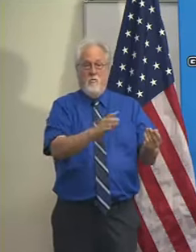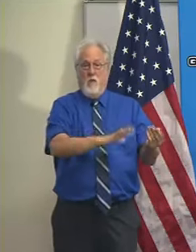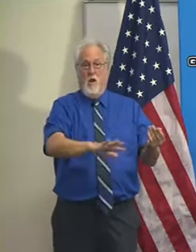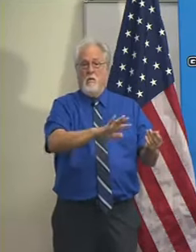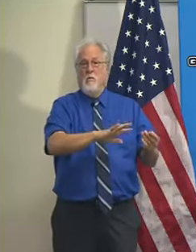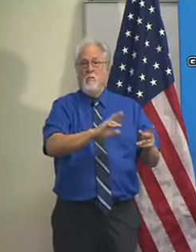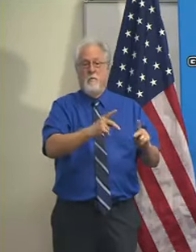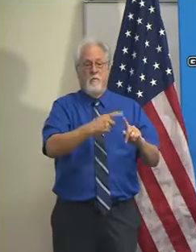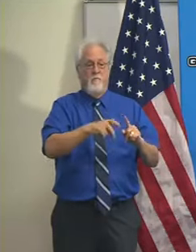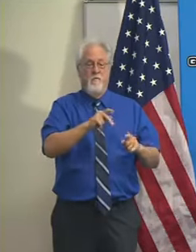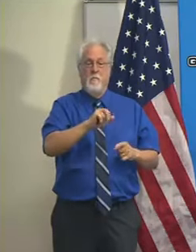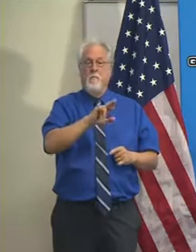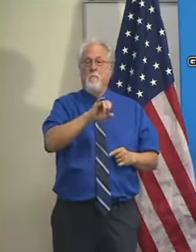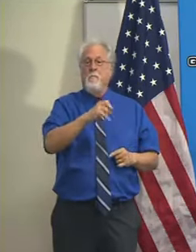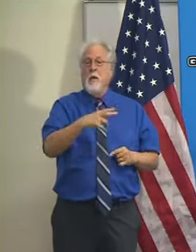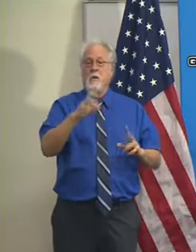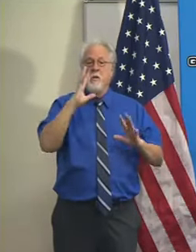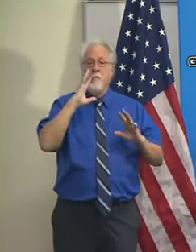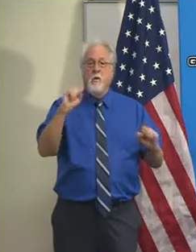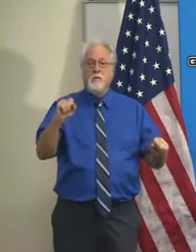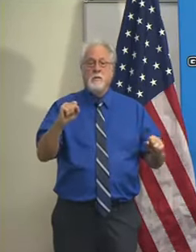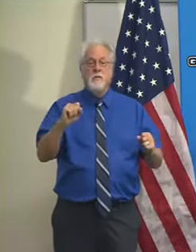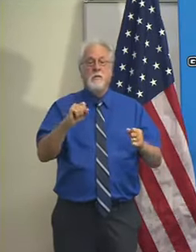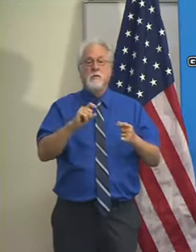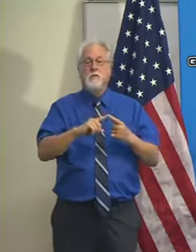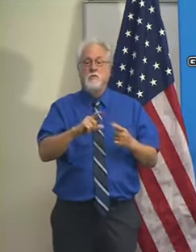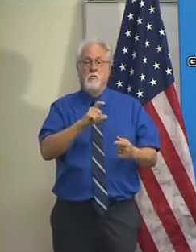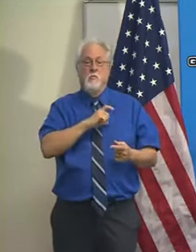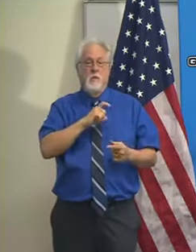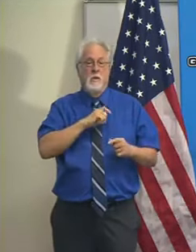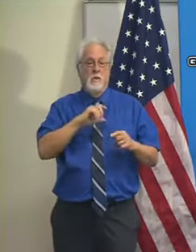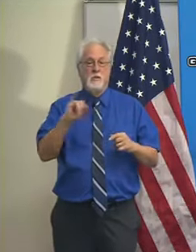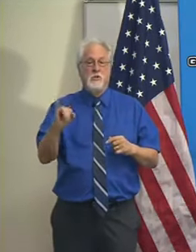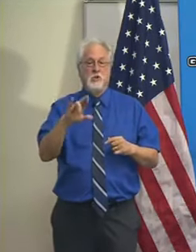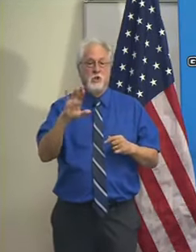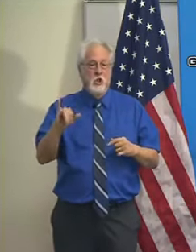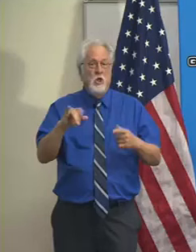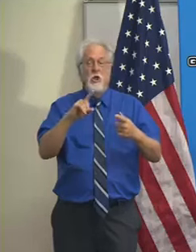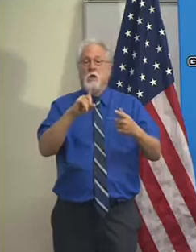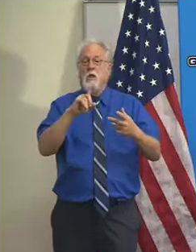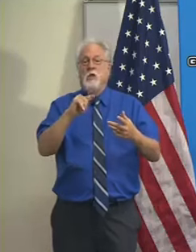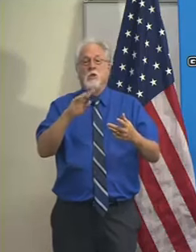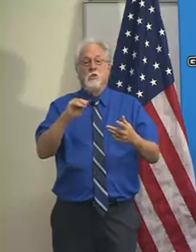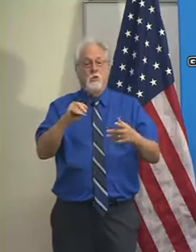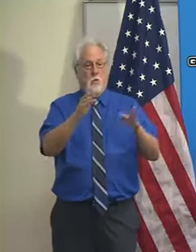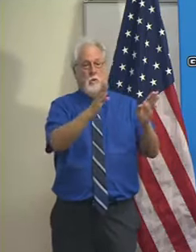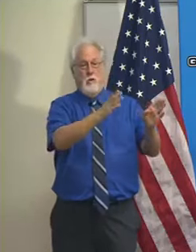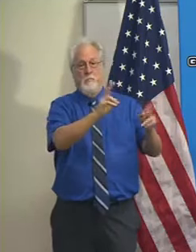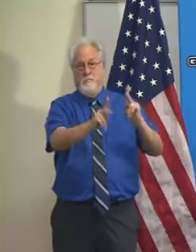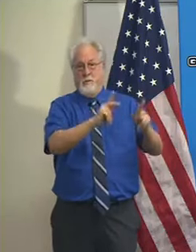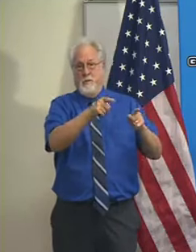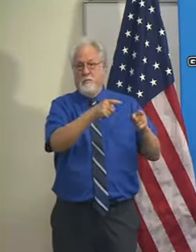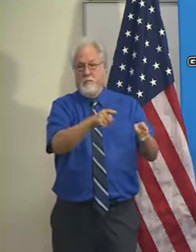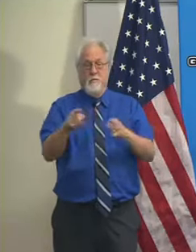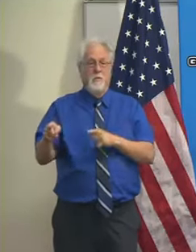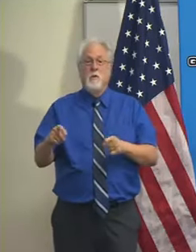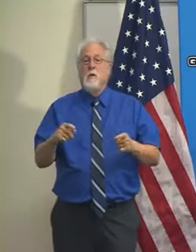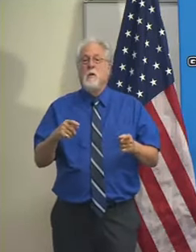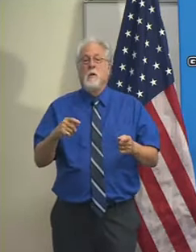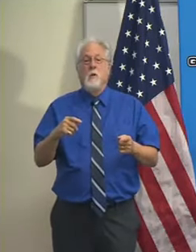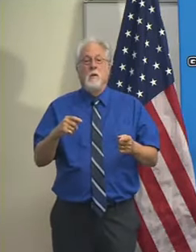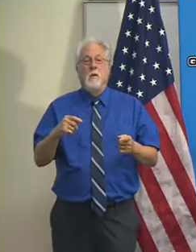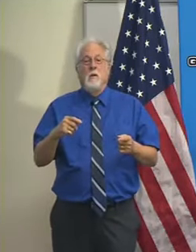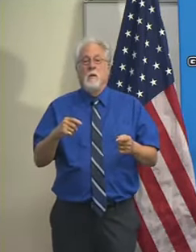everybody from the parish president and the leaders at the police jury to the individuals that I've seen have been